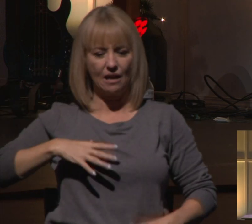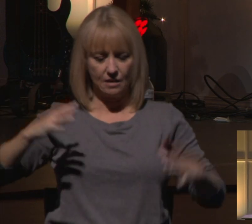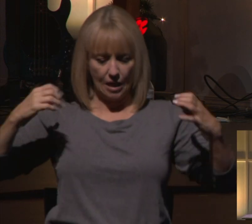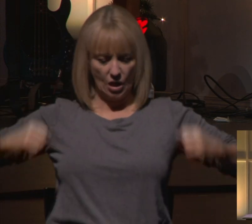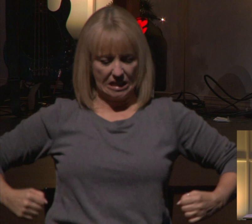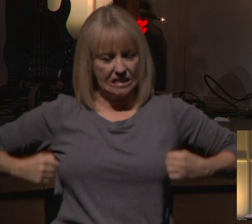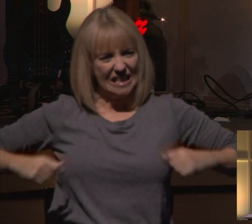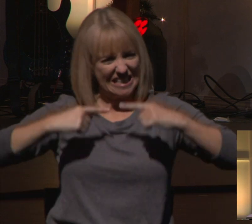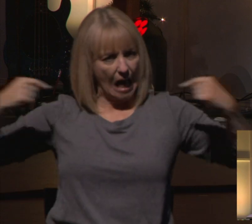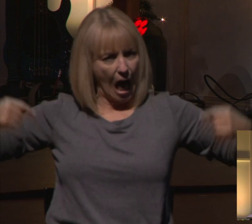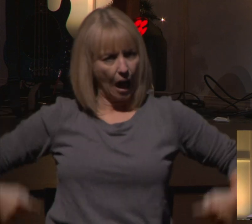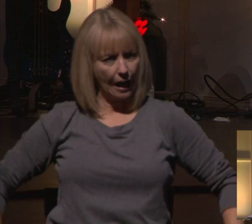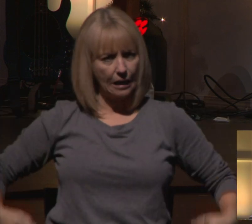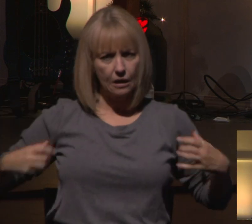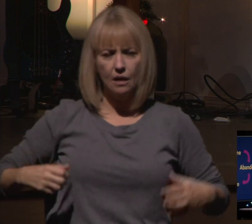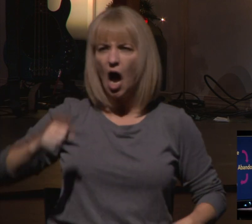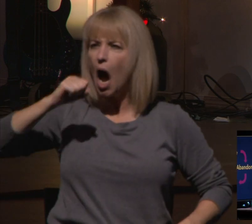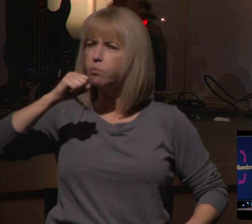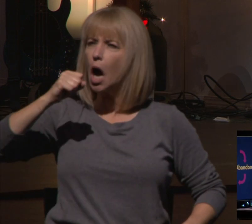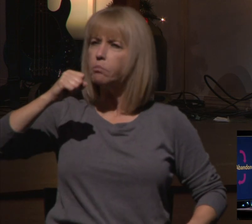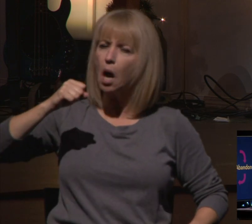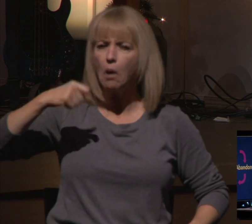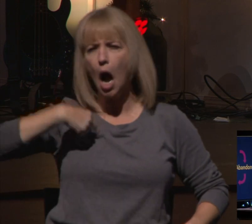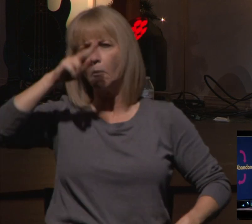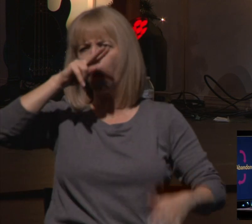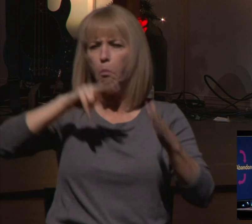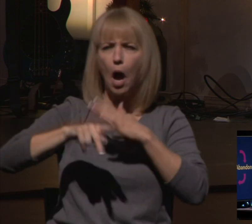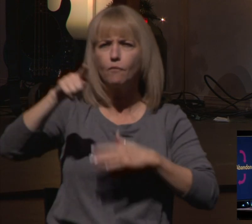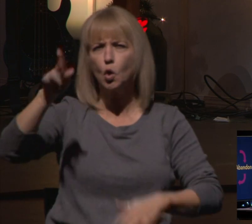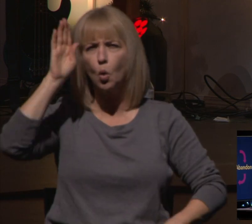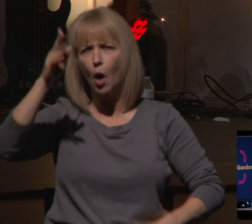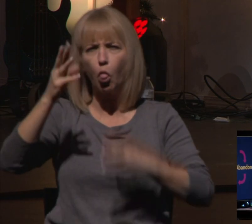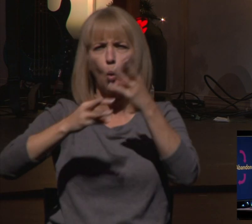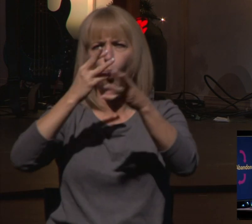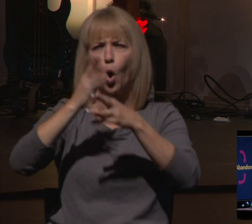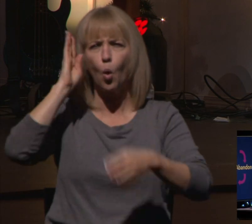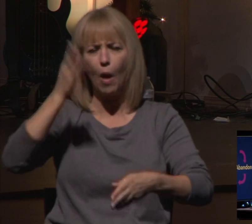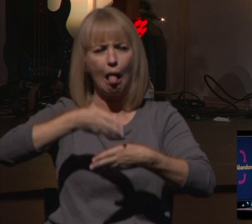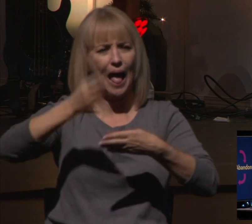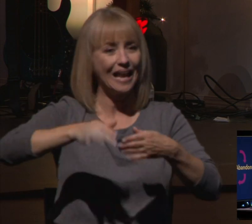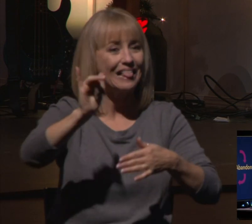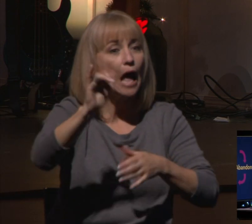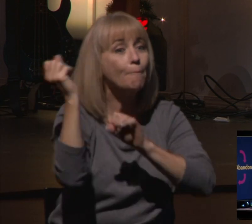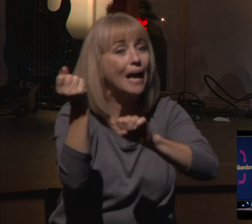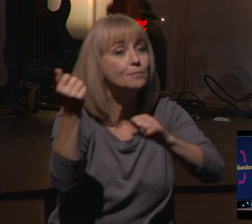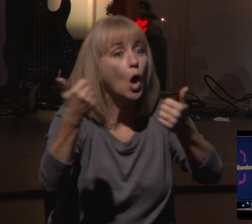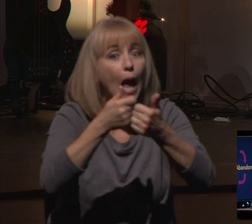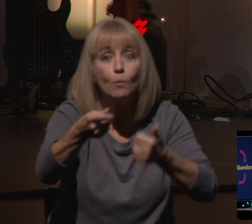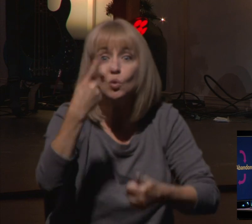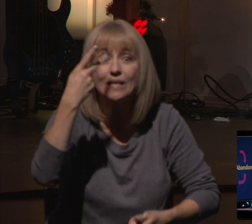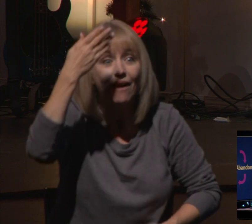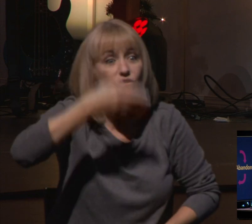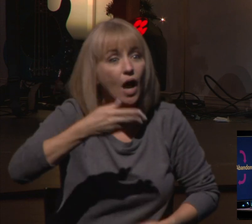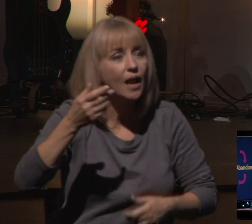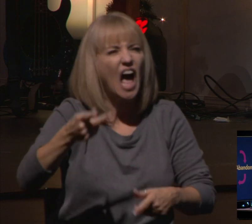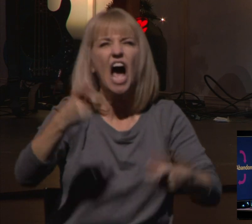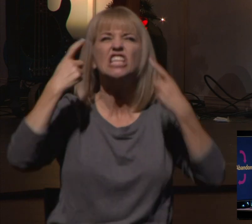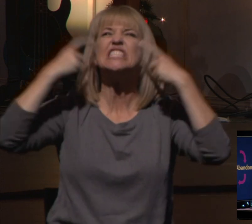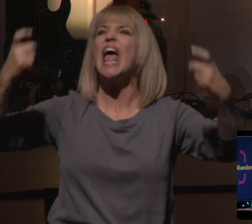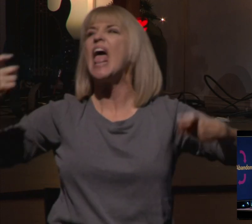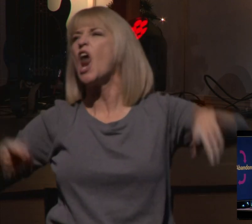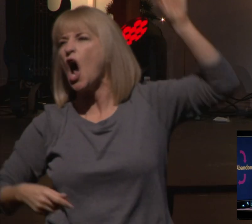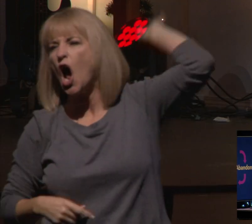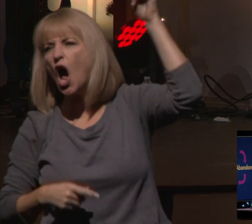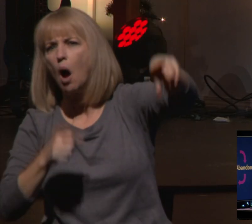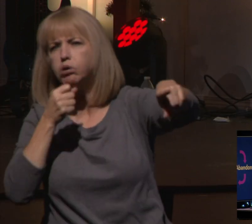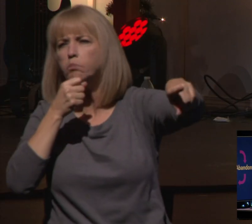stand out there, maybe they're on their holier-than-thou soapbox, and they're just yelling at the world. Sinners! Which, if it's a